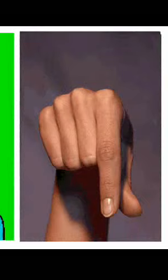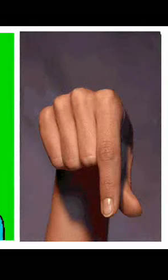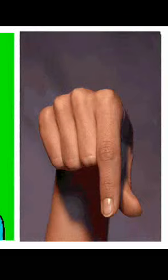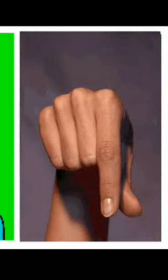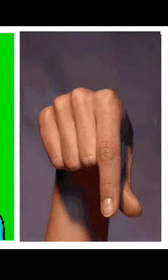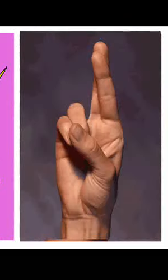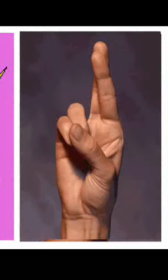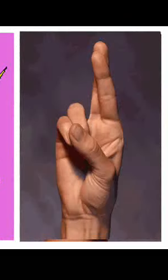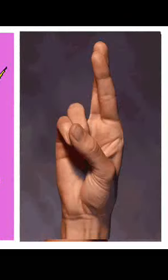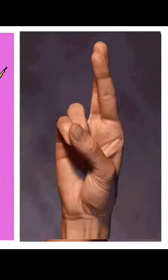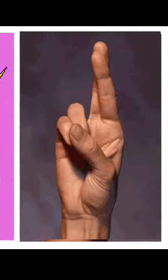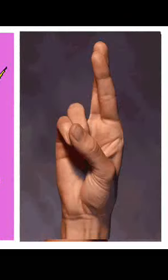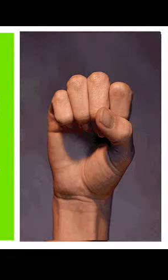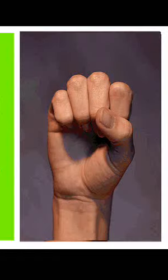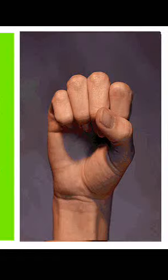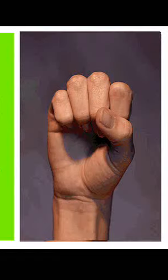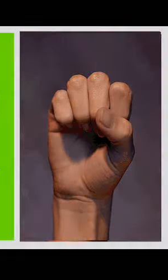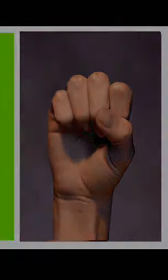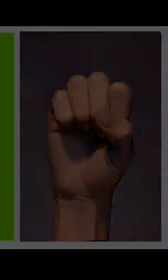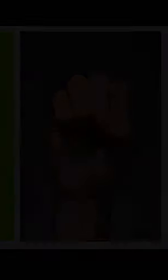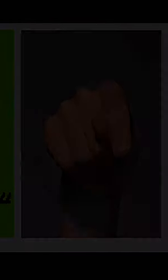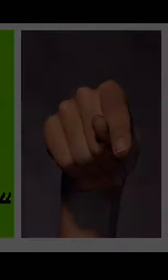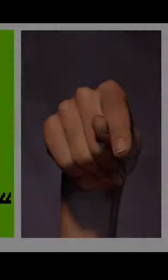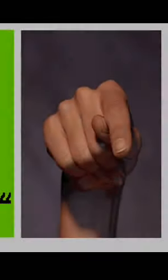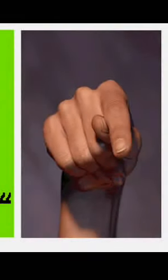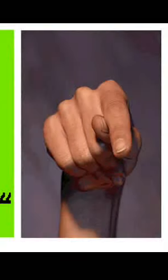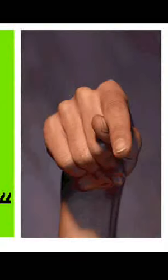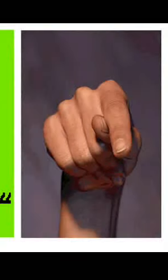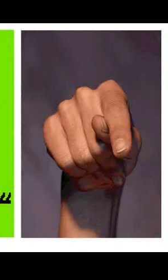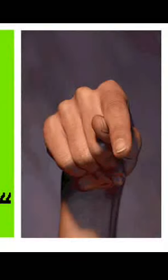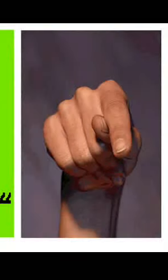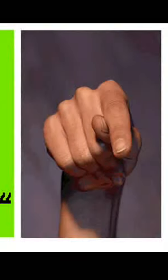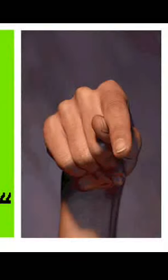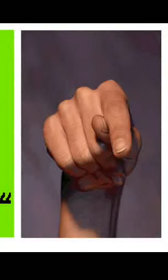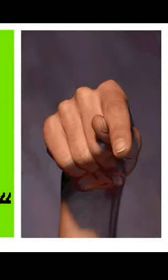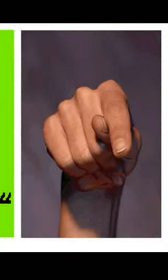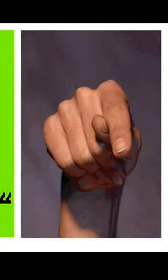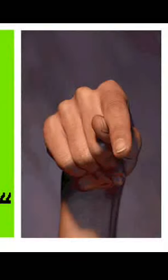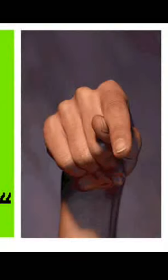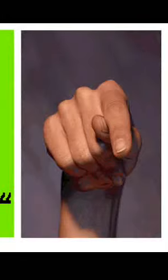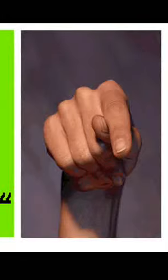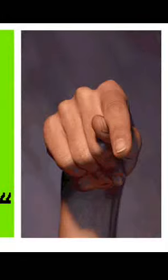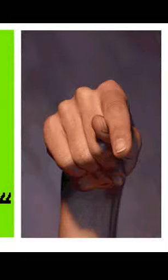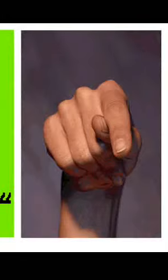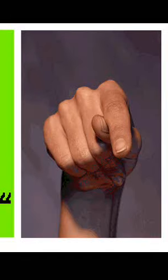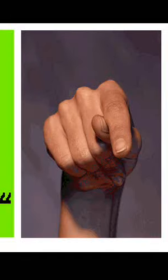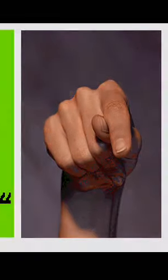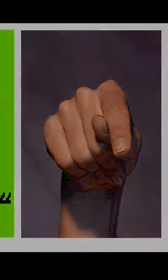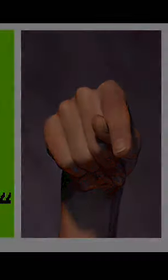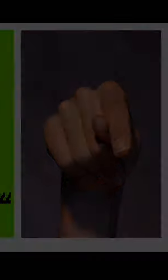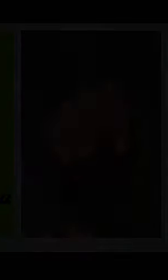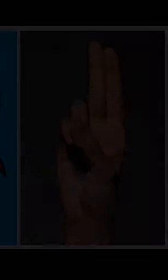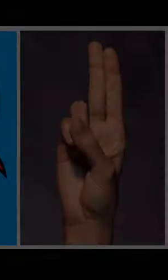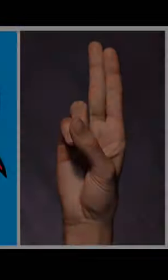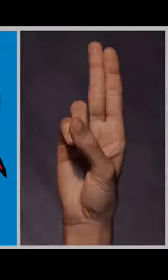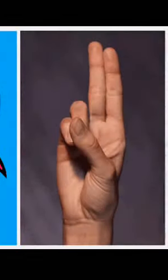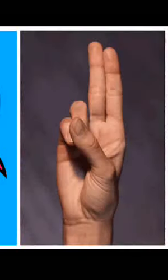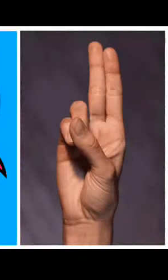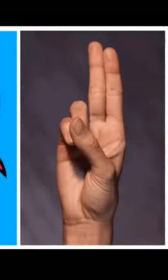Q. R. S. T. B. Alphabetically speaking, you're okay. Say,